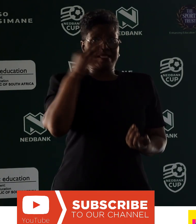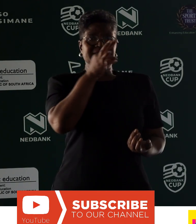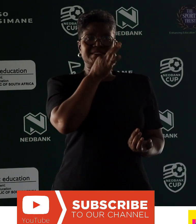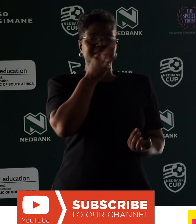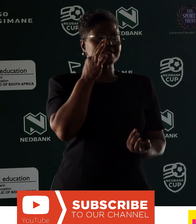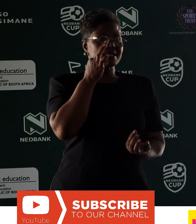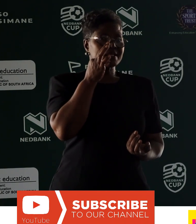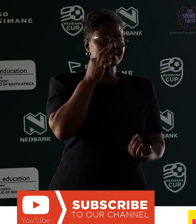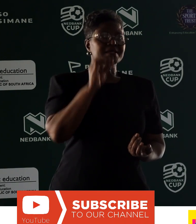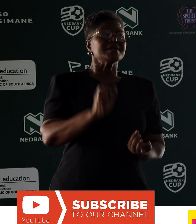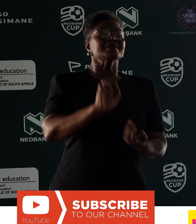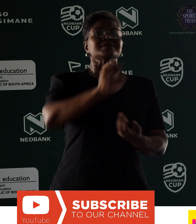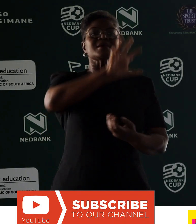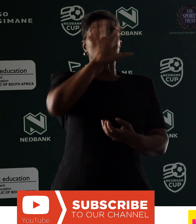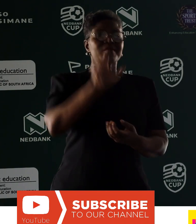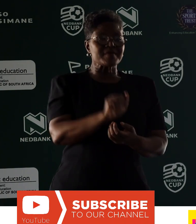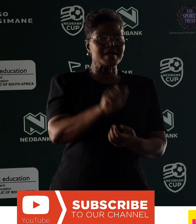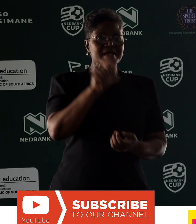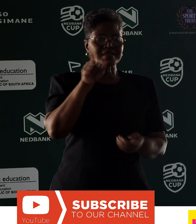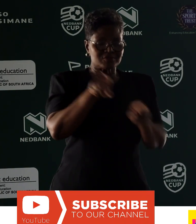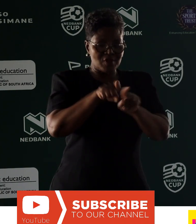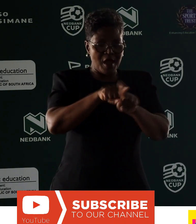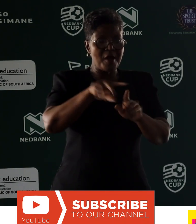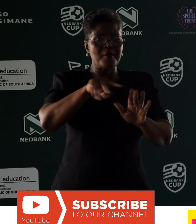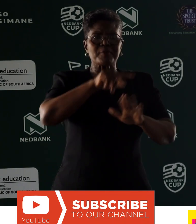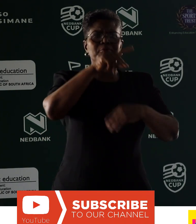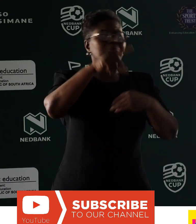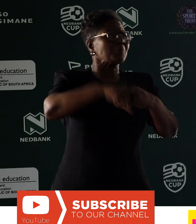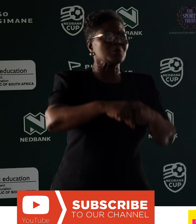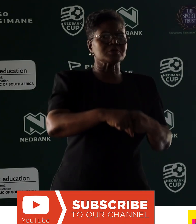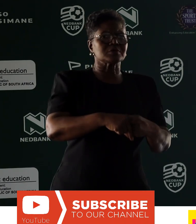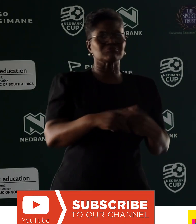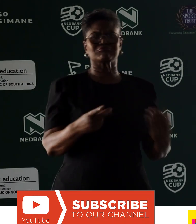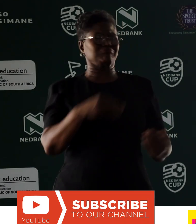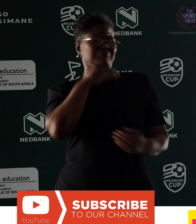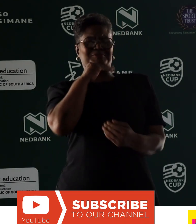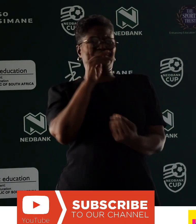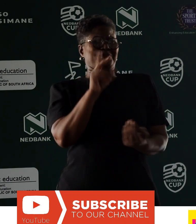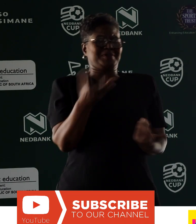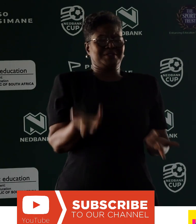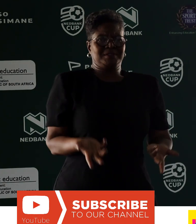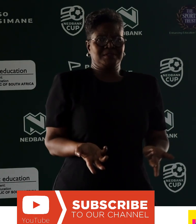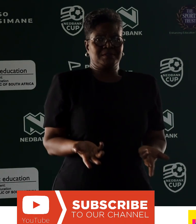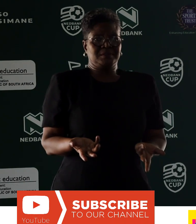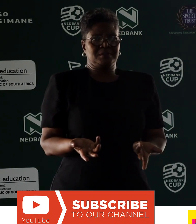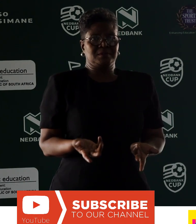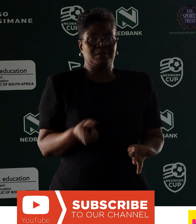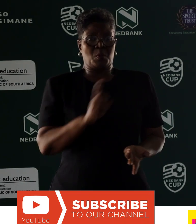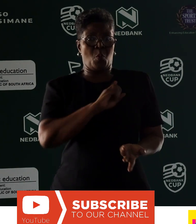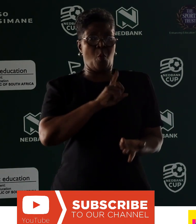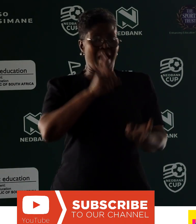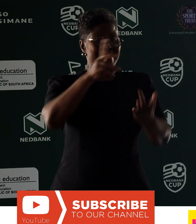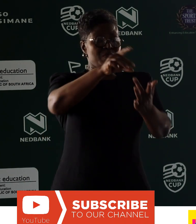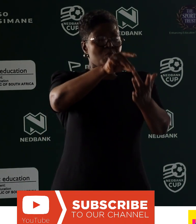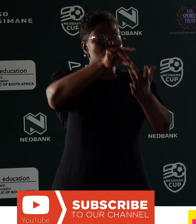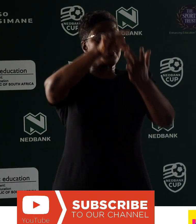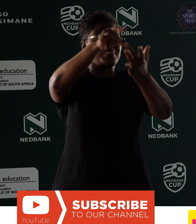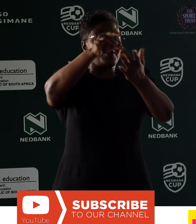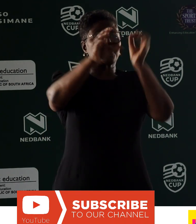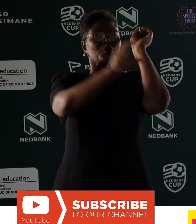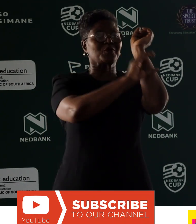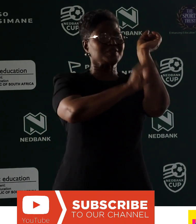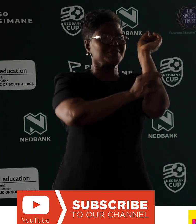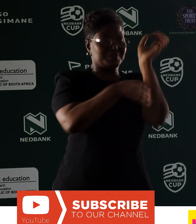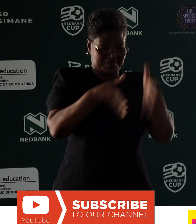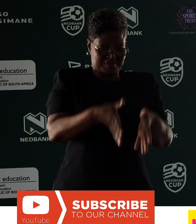South Africa is a private project, but one of the unique constitutions in the world. We